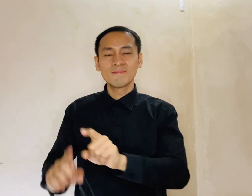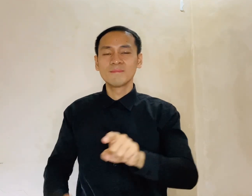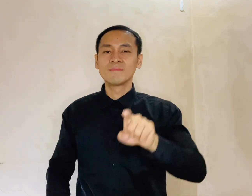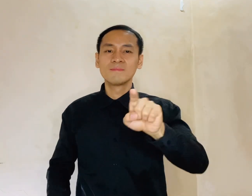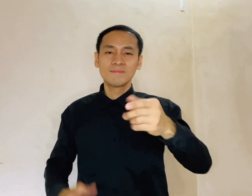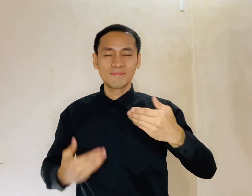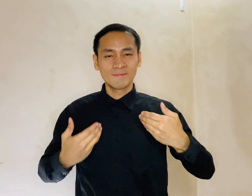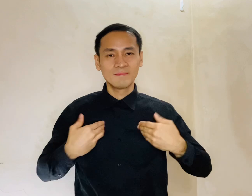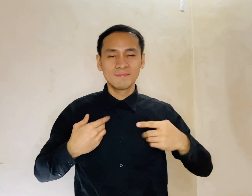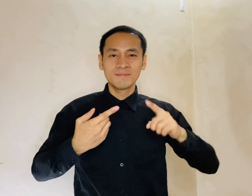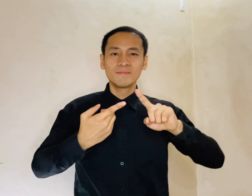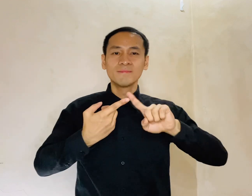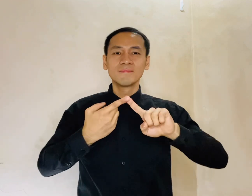You've got a friend